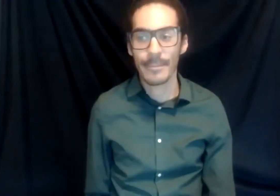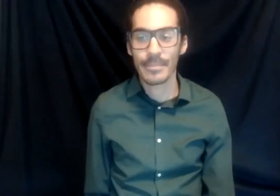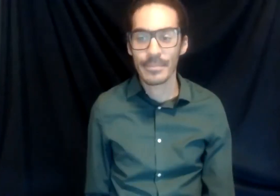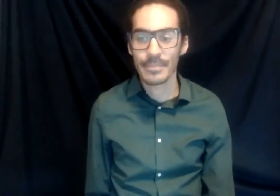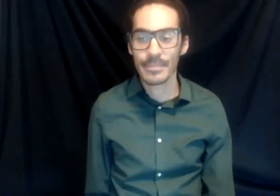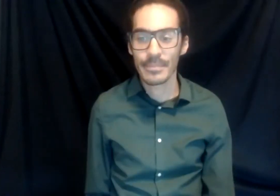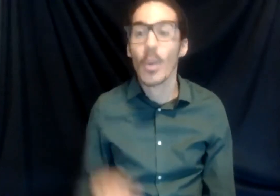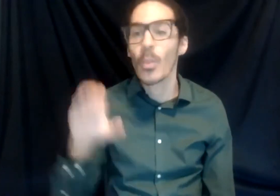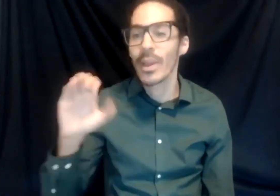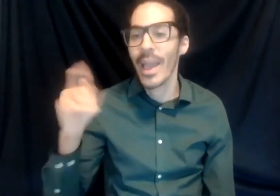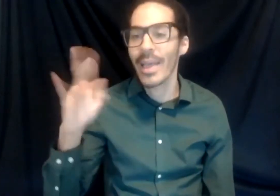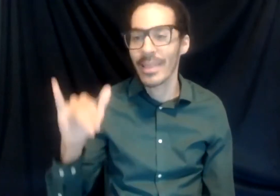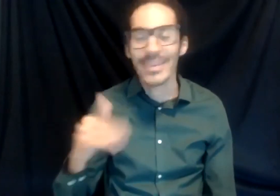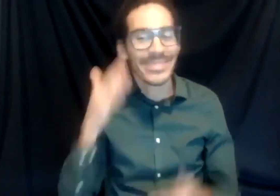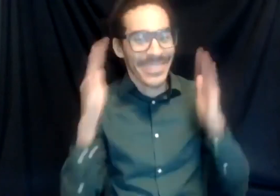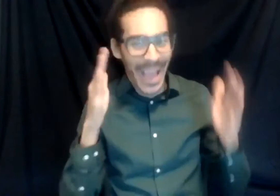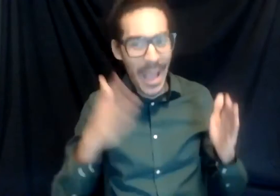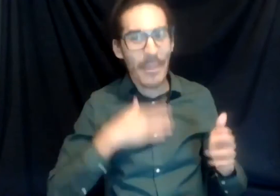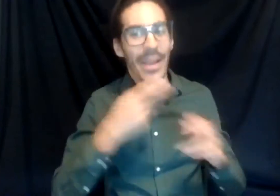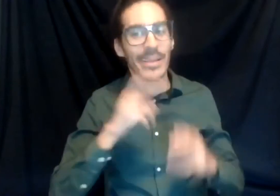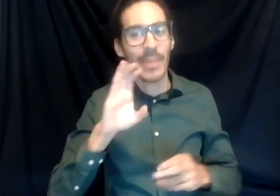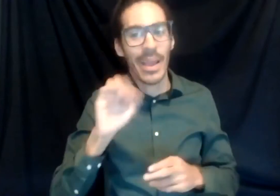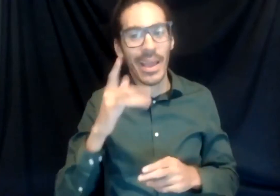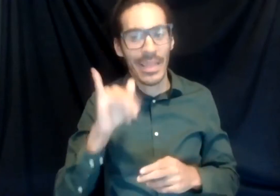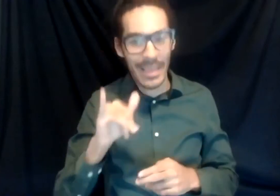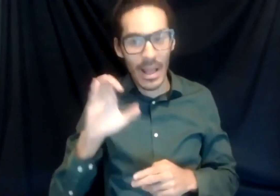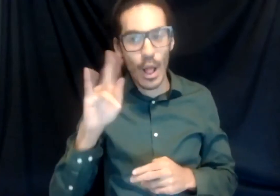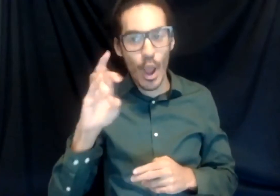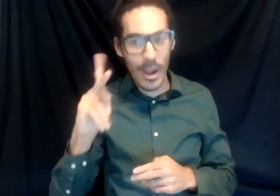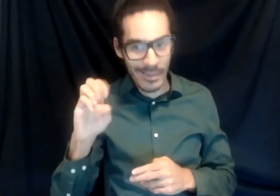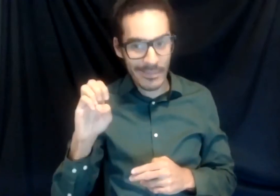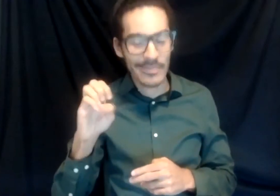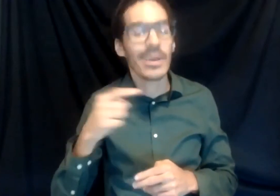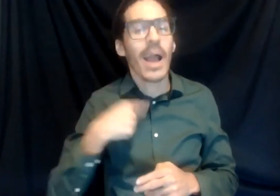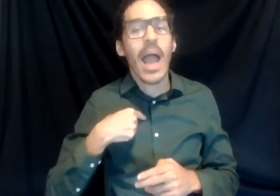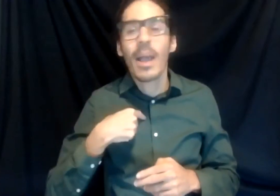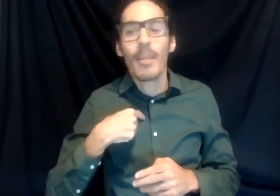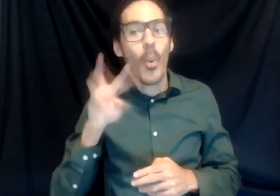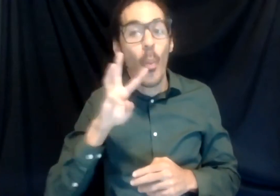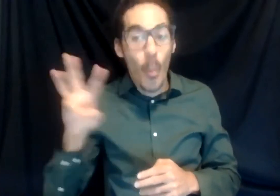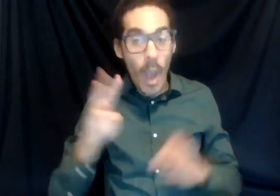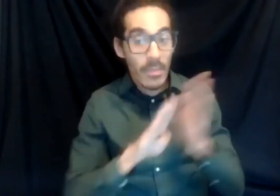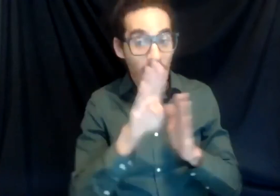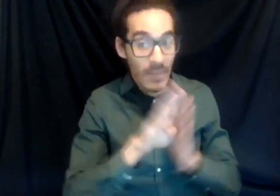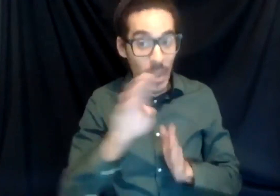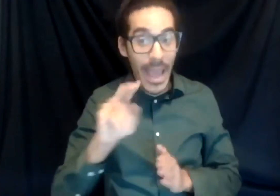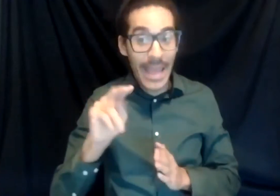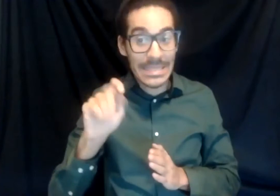Hi, everyone. My name is Kathy Clark. I'm a web developer at NTID. And I'm